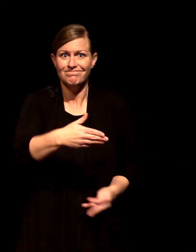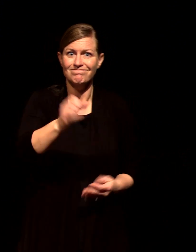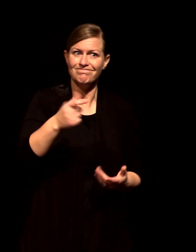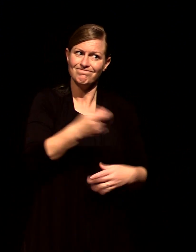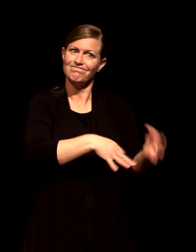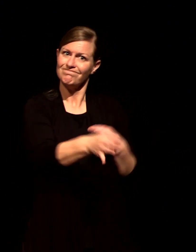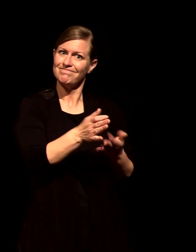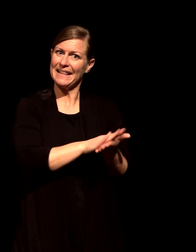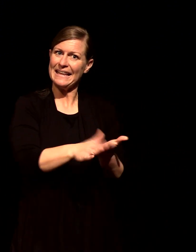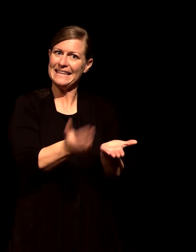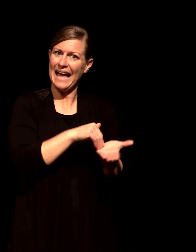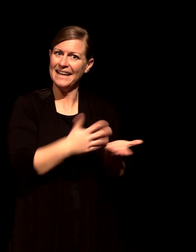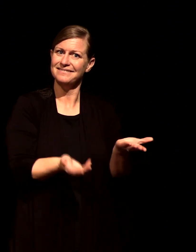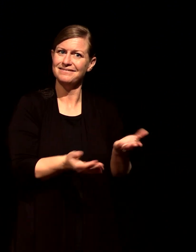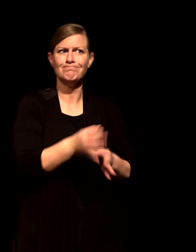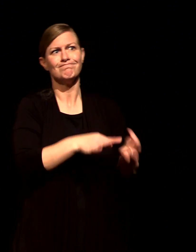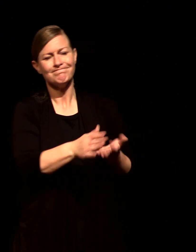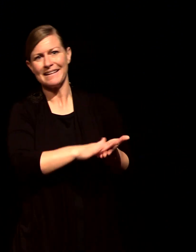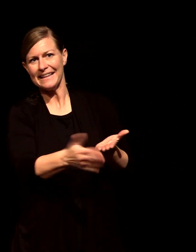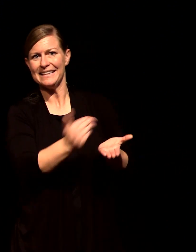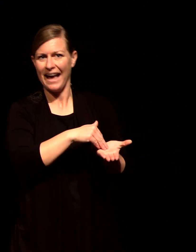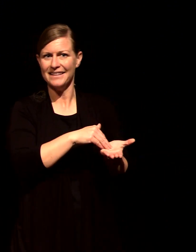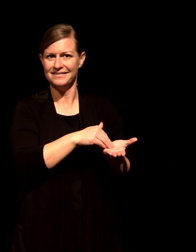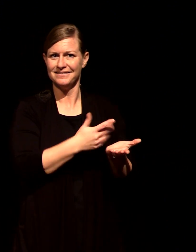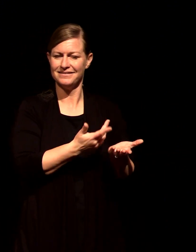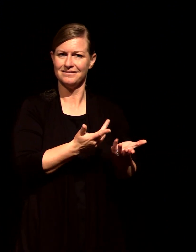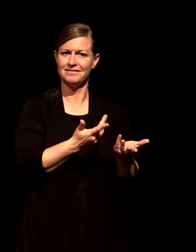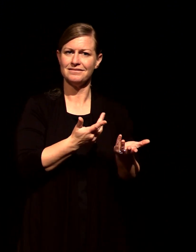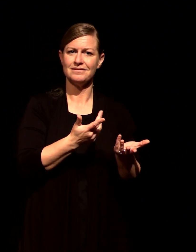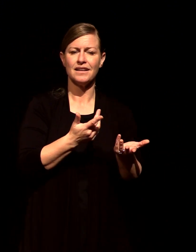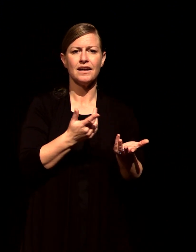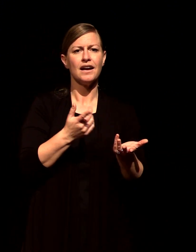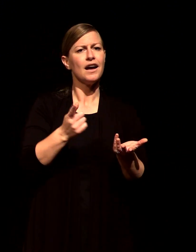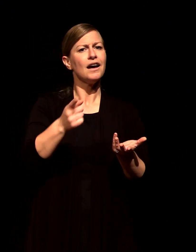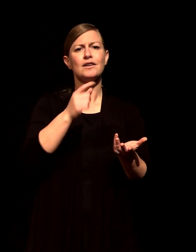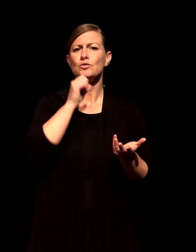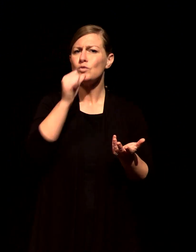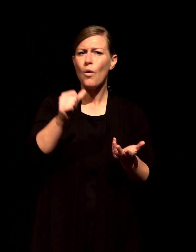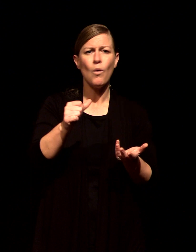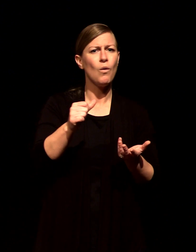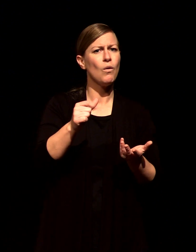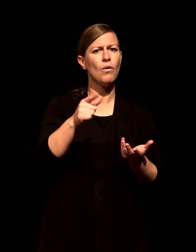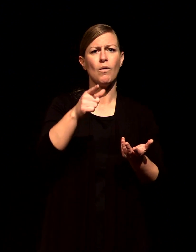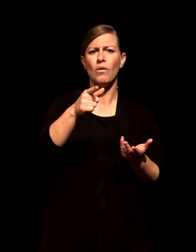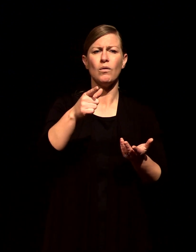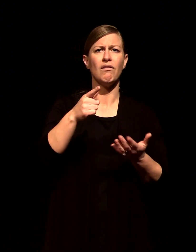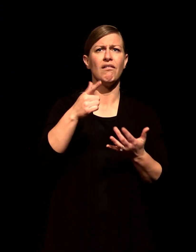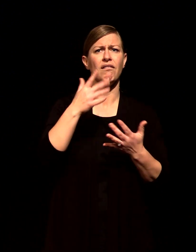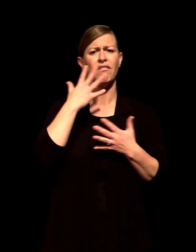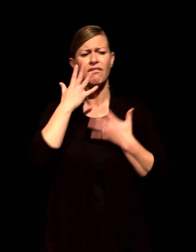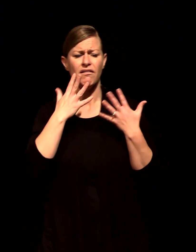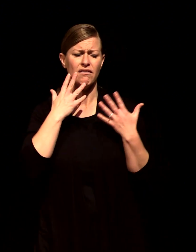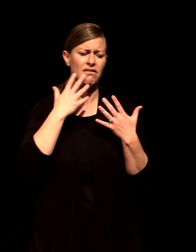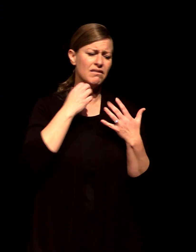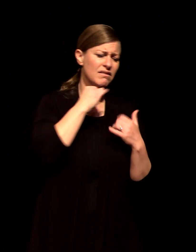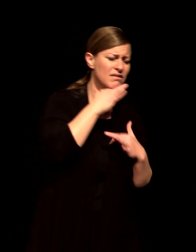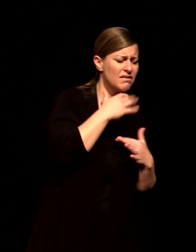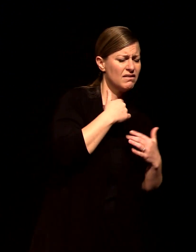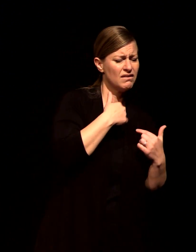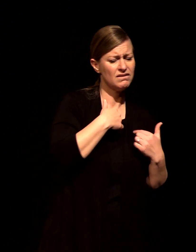come with your brokenness come with the mess come with the sin I love that